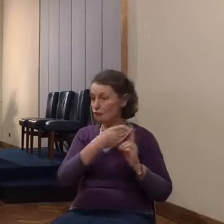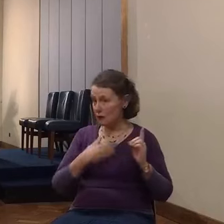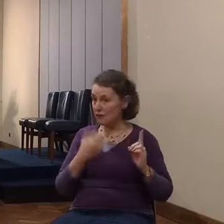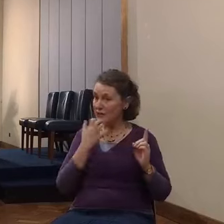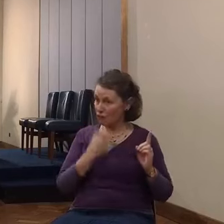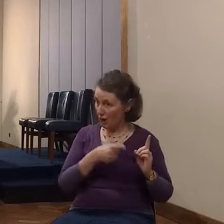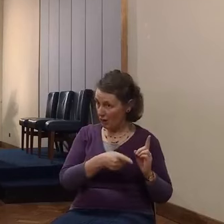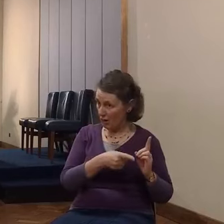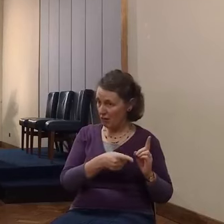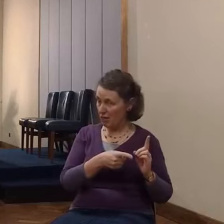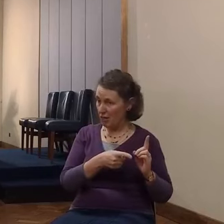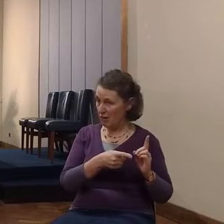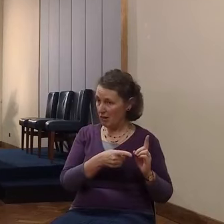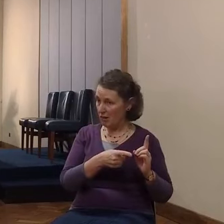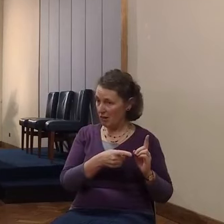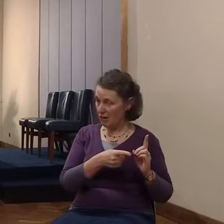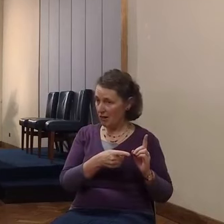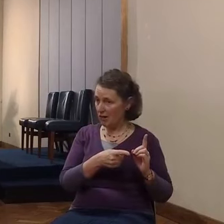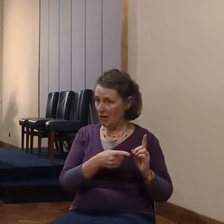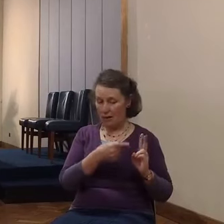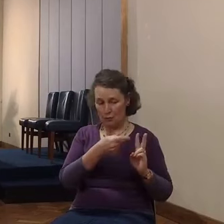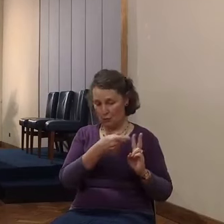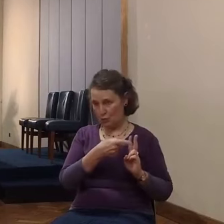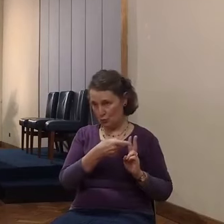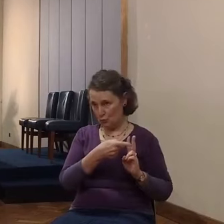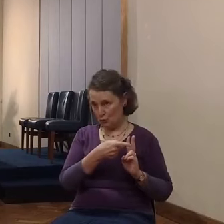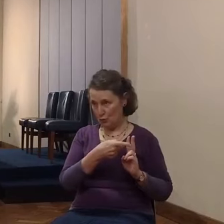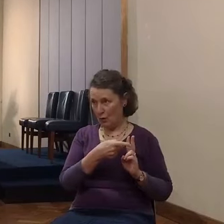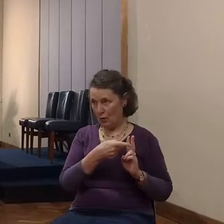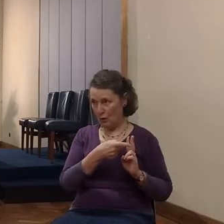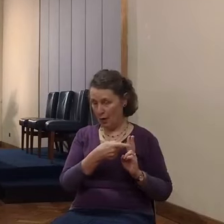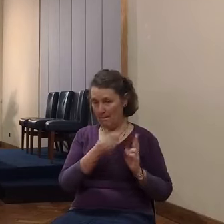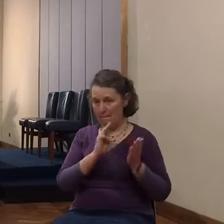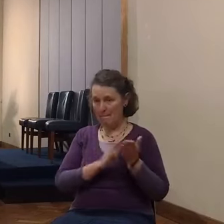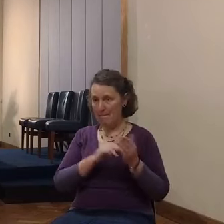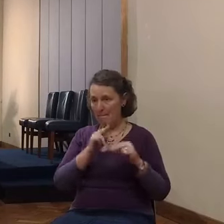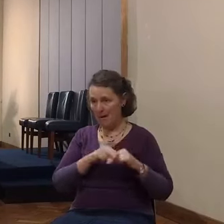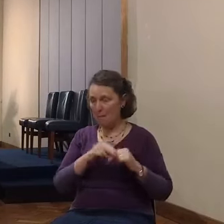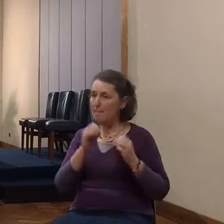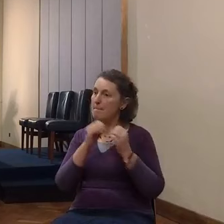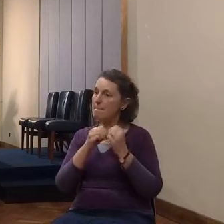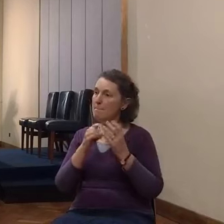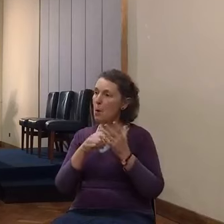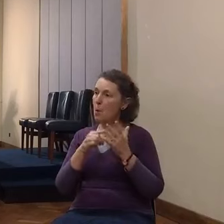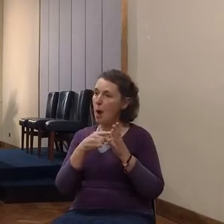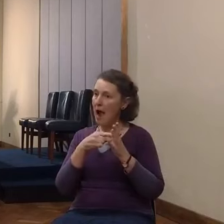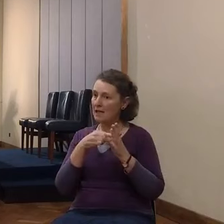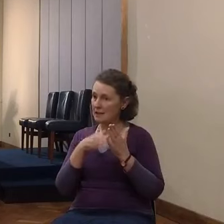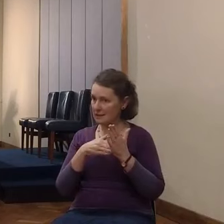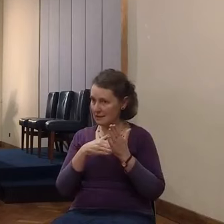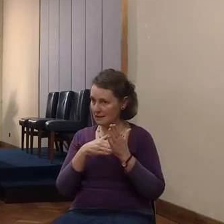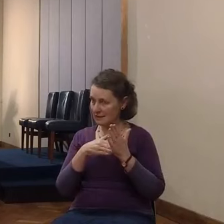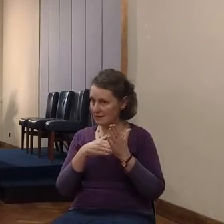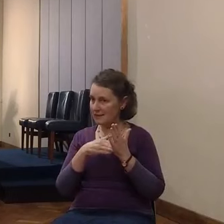and she and he are the parents of Boaz, who is the